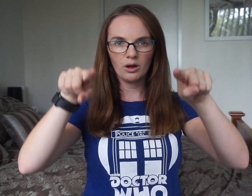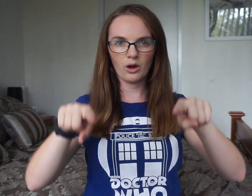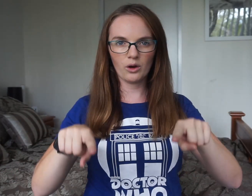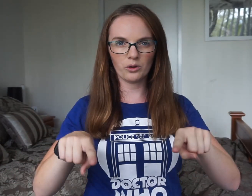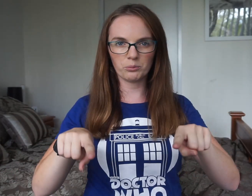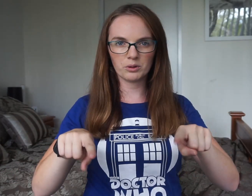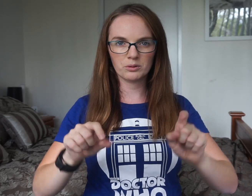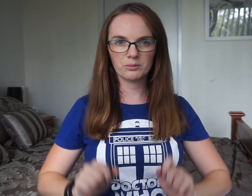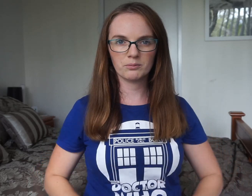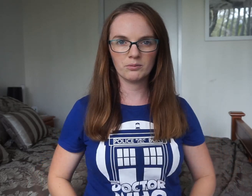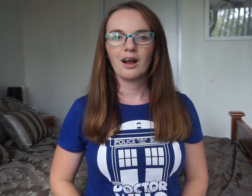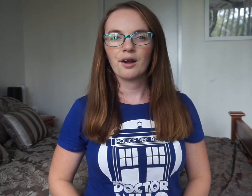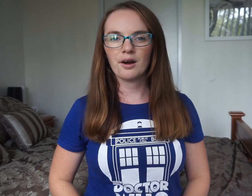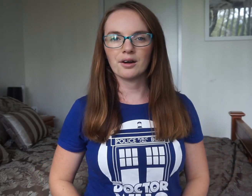Home. Car.